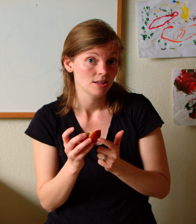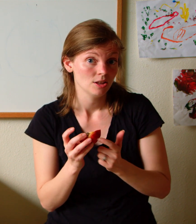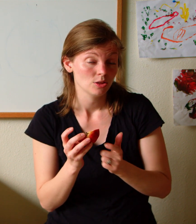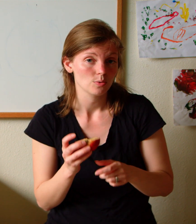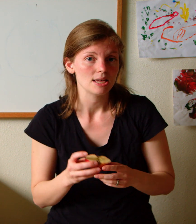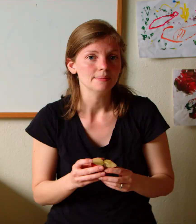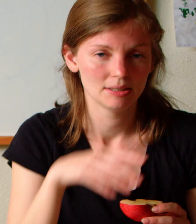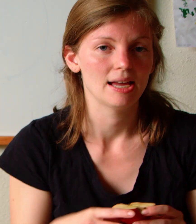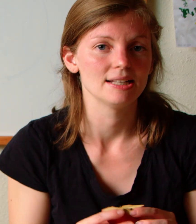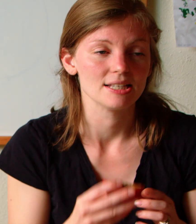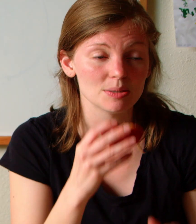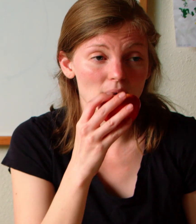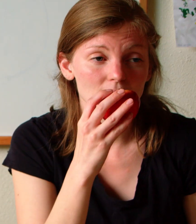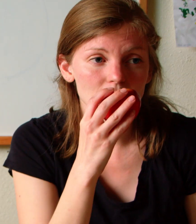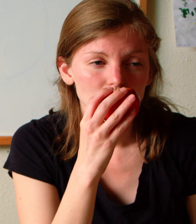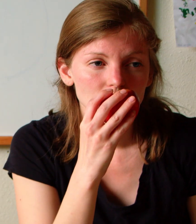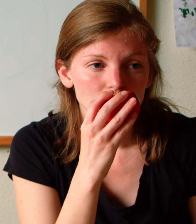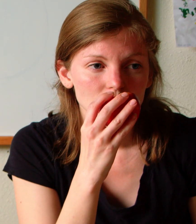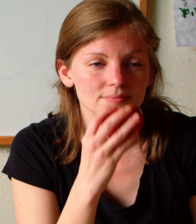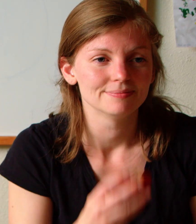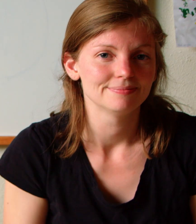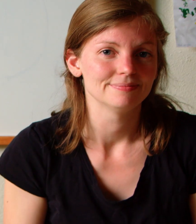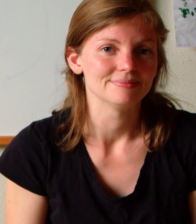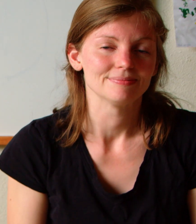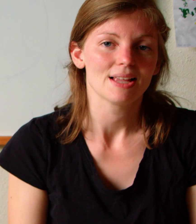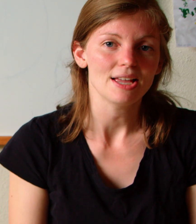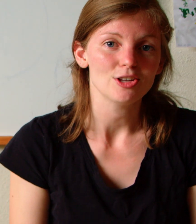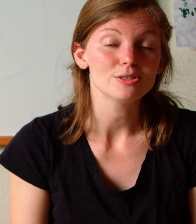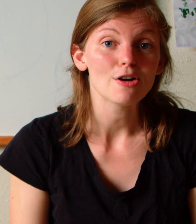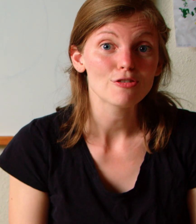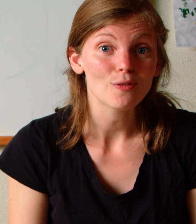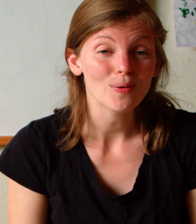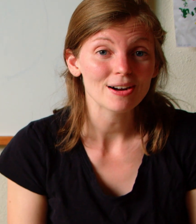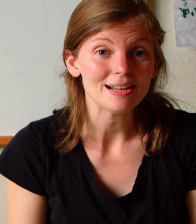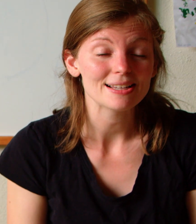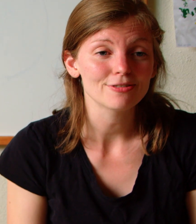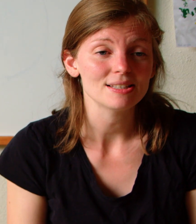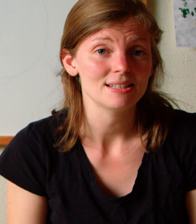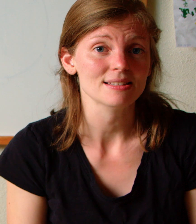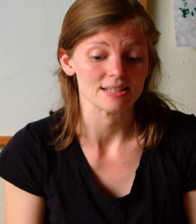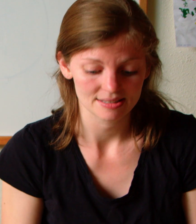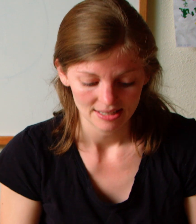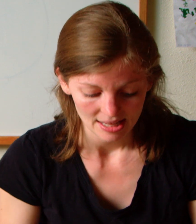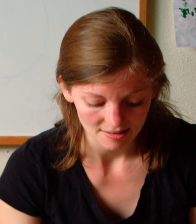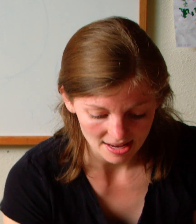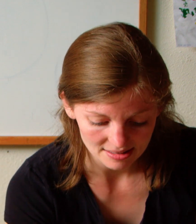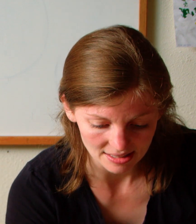three and I smelled it mmm I used four different senses the last sense